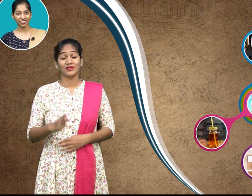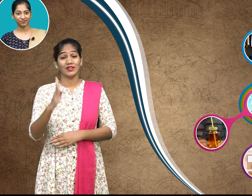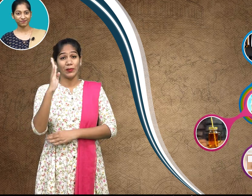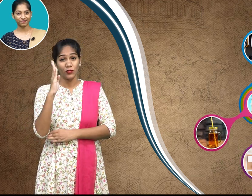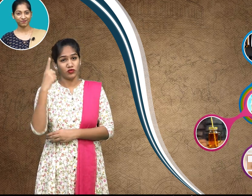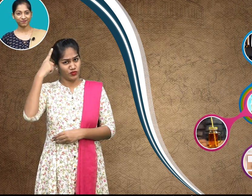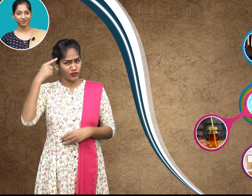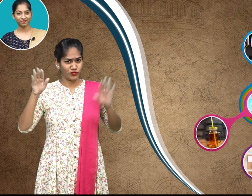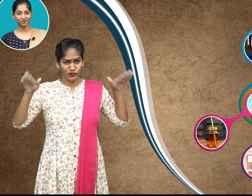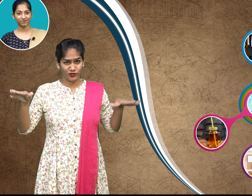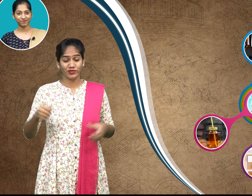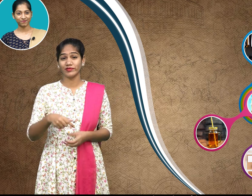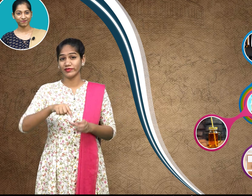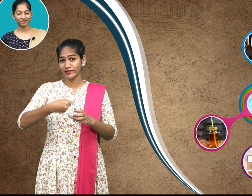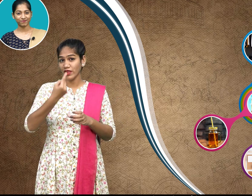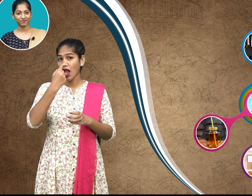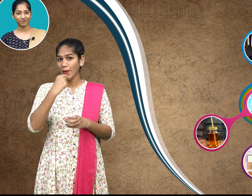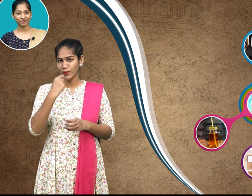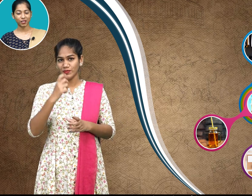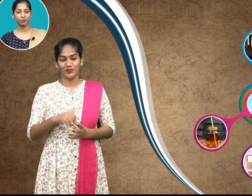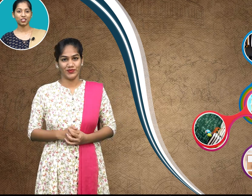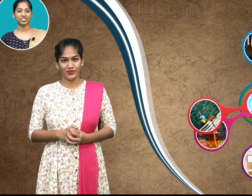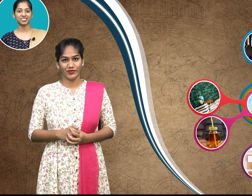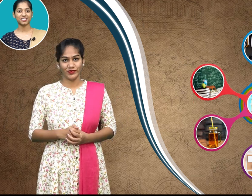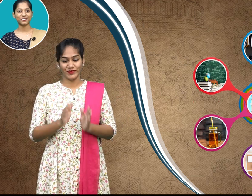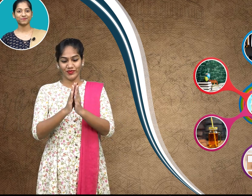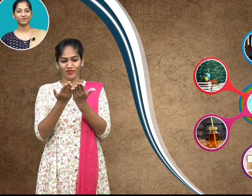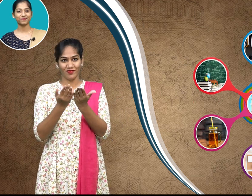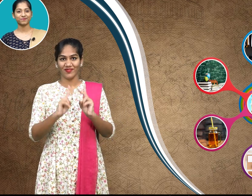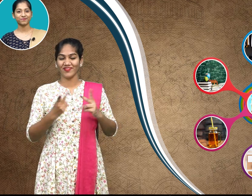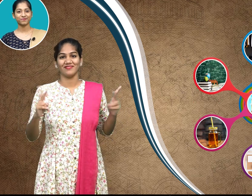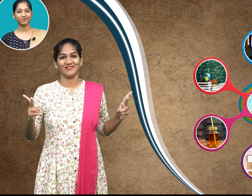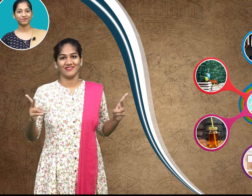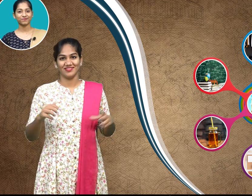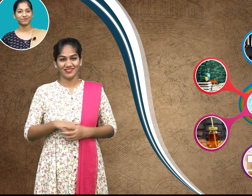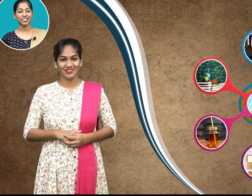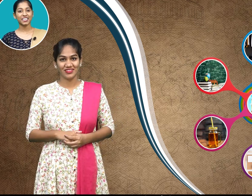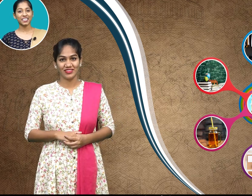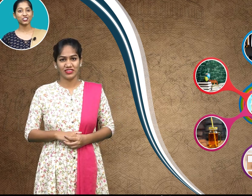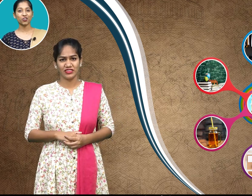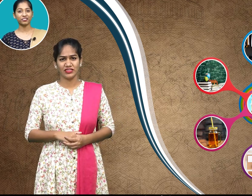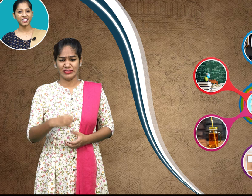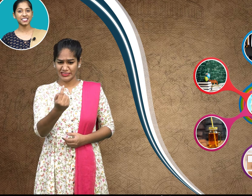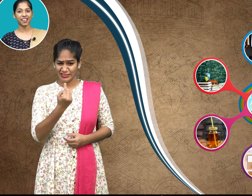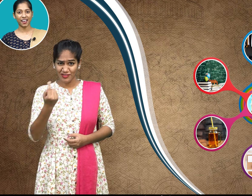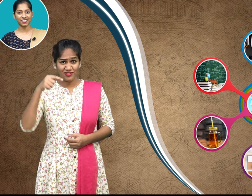books each of these has